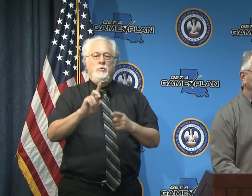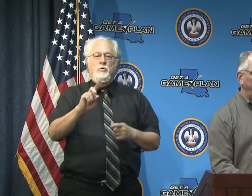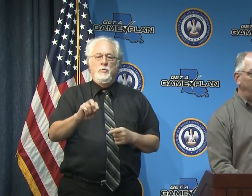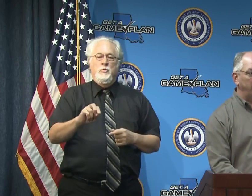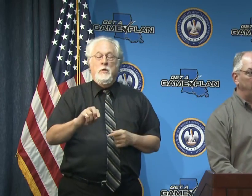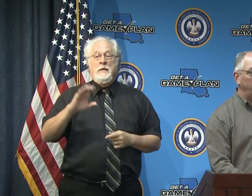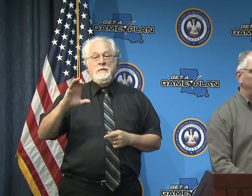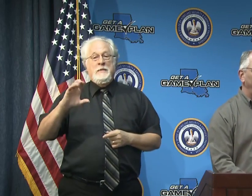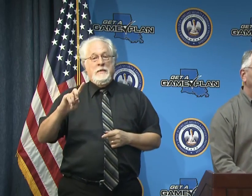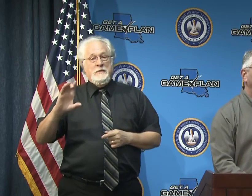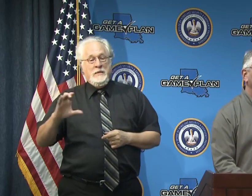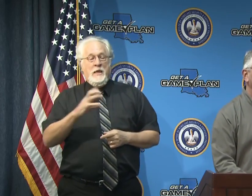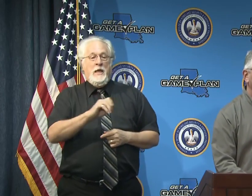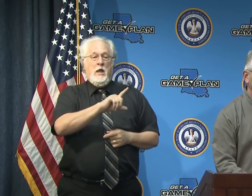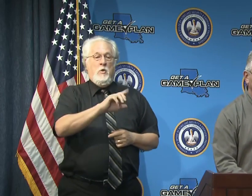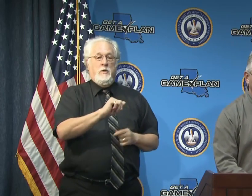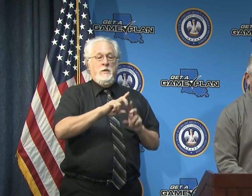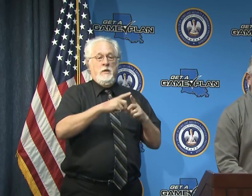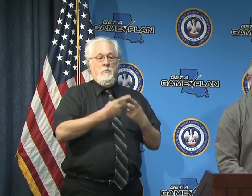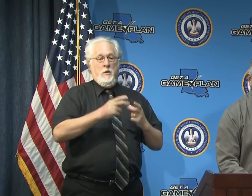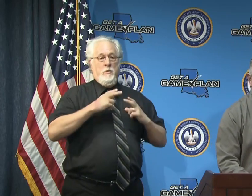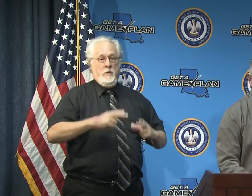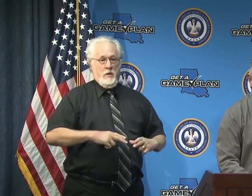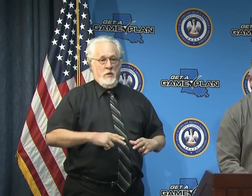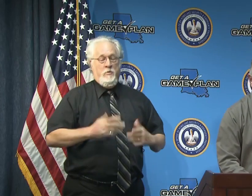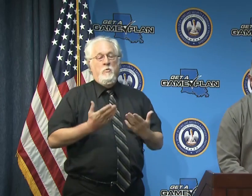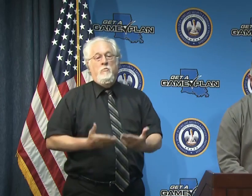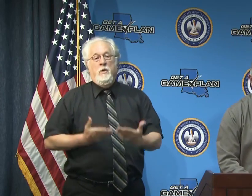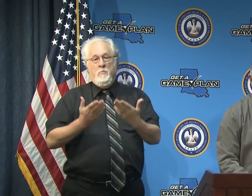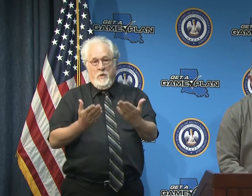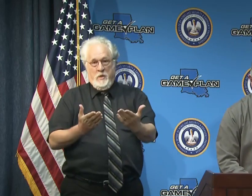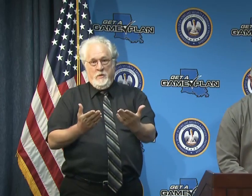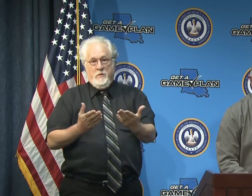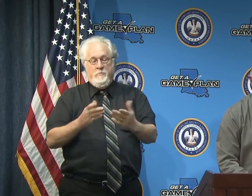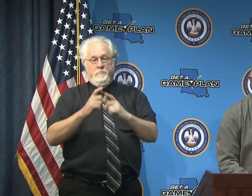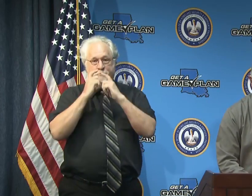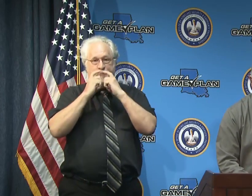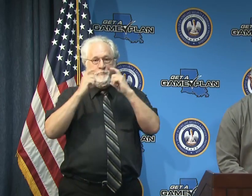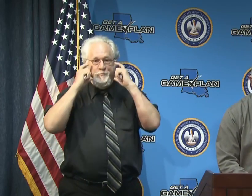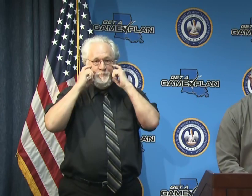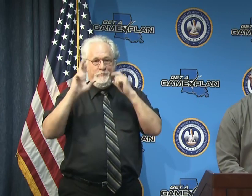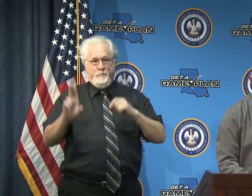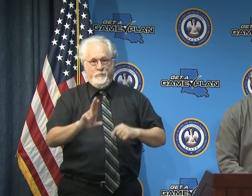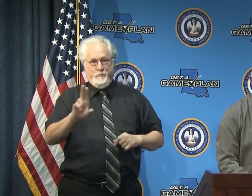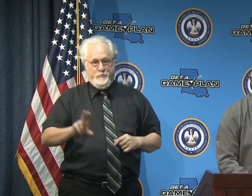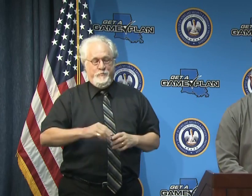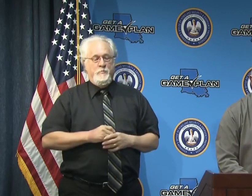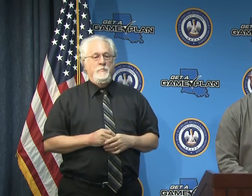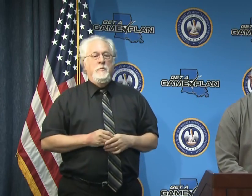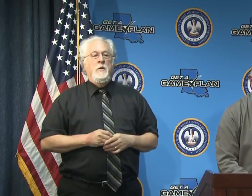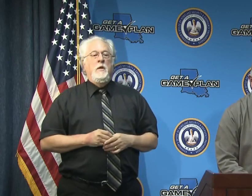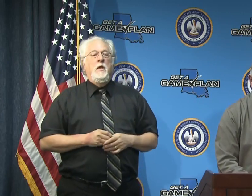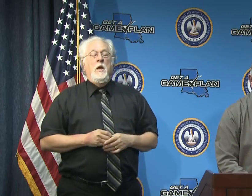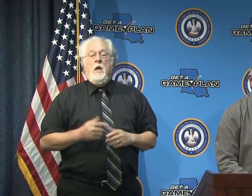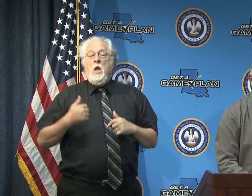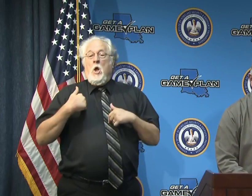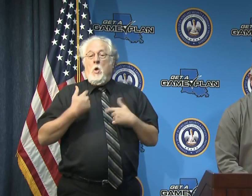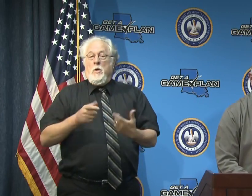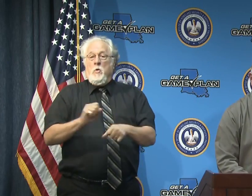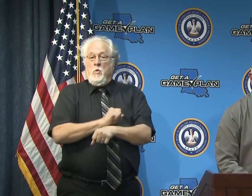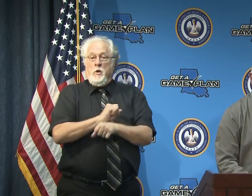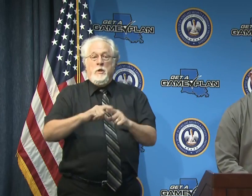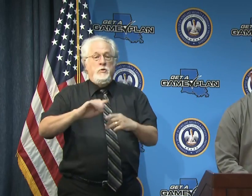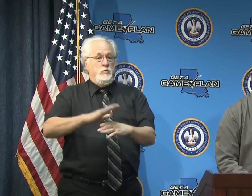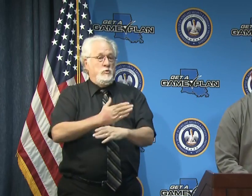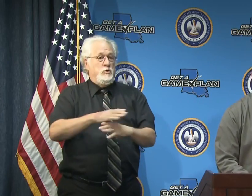the CDC and the Louisiana Department of Health recommend the mask usage we've been working to share